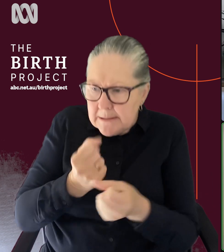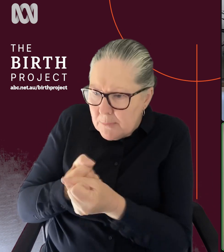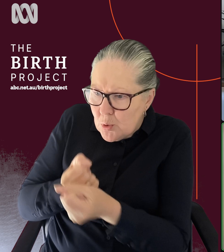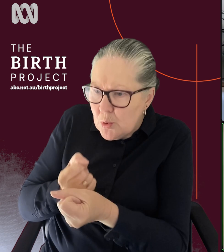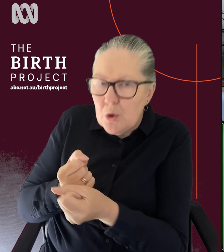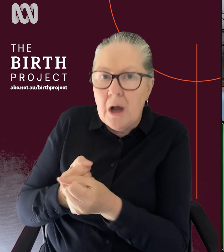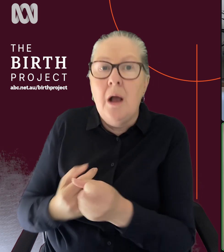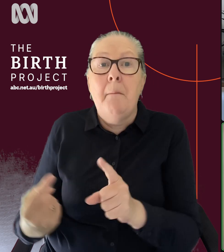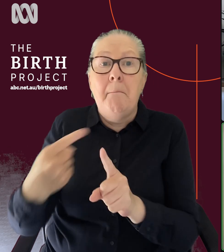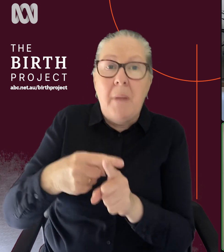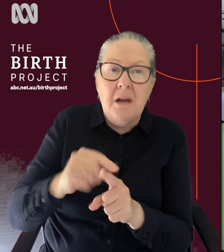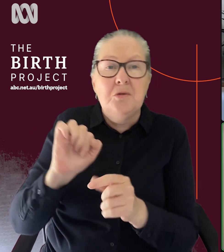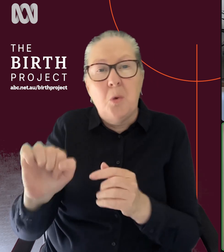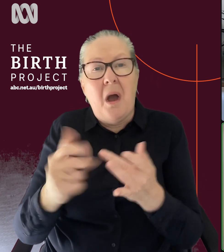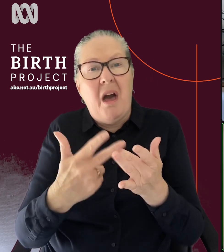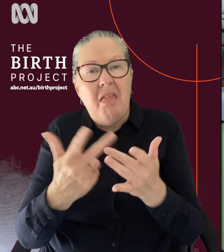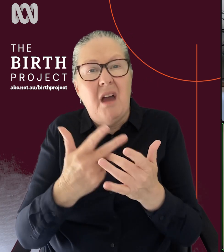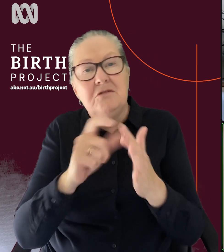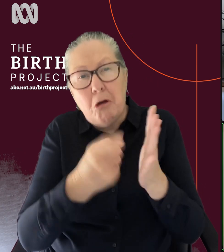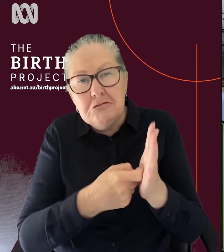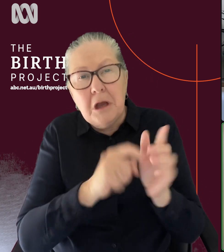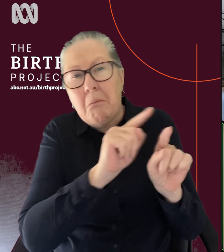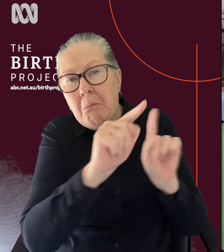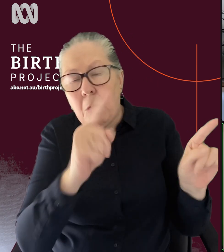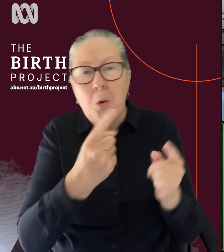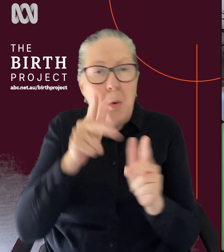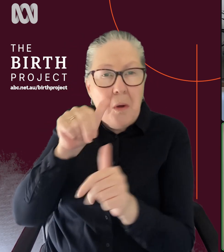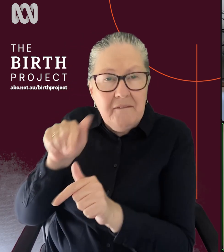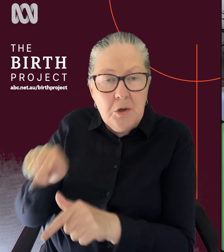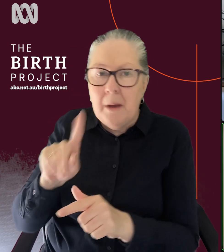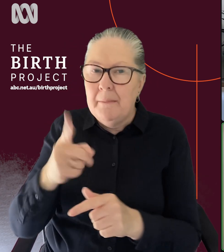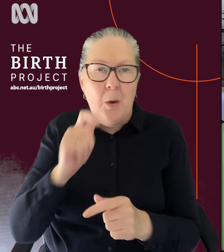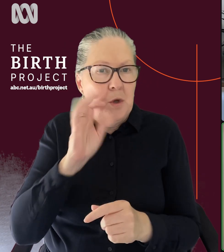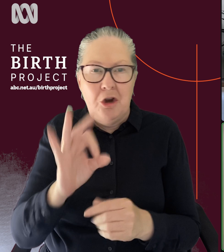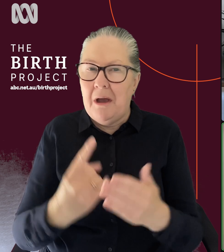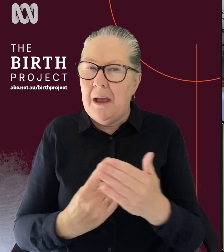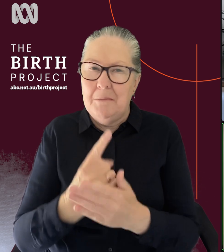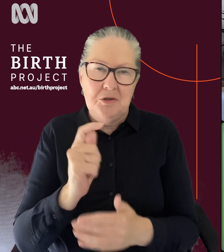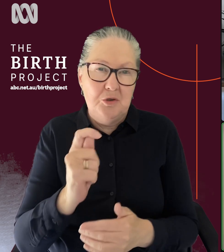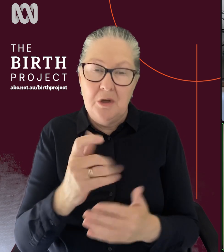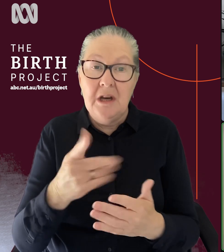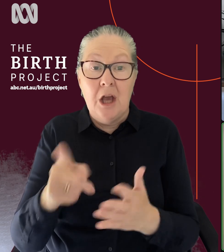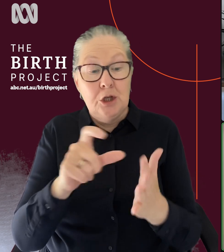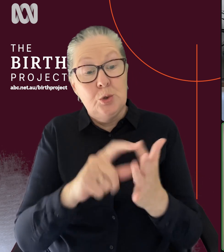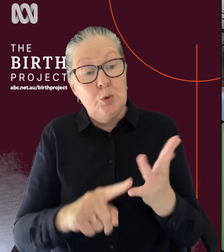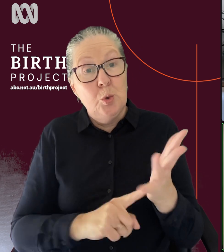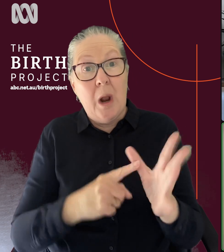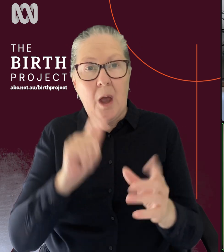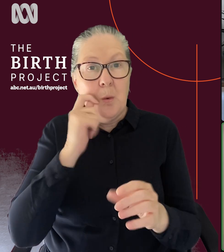your other care provider. So I think I don't think that's going to happen anytime soon that we see doulas subsidized. But I think,